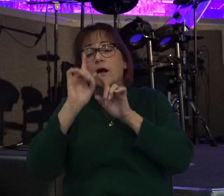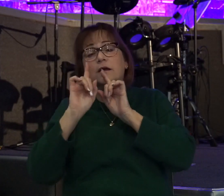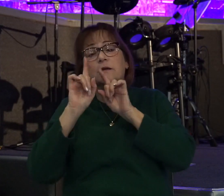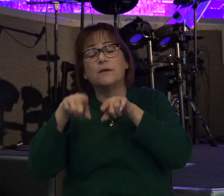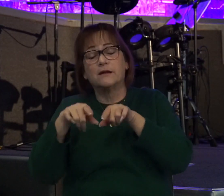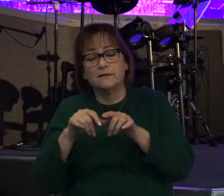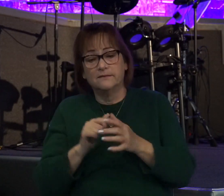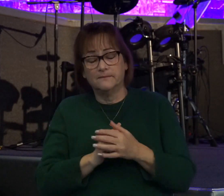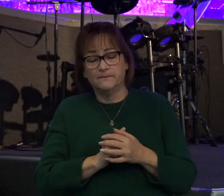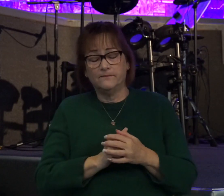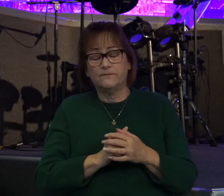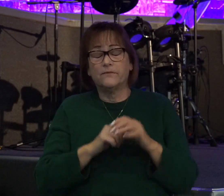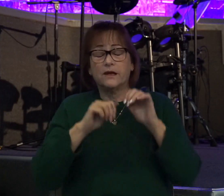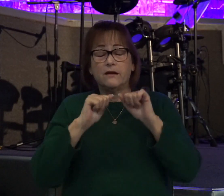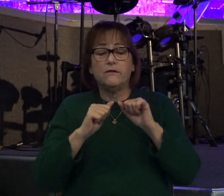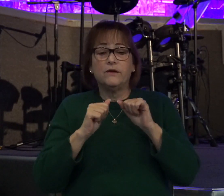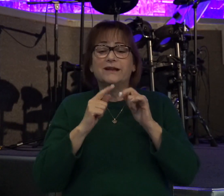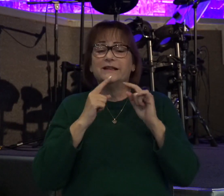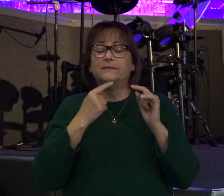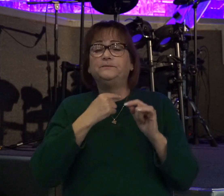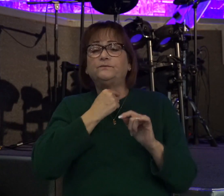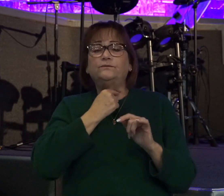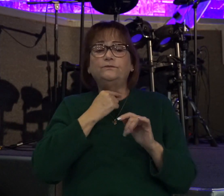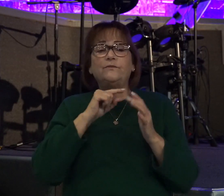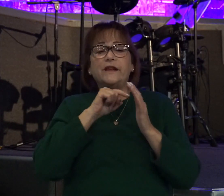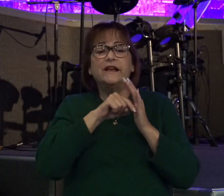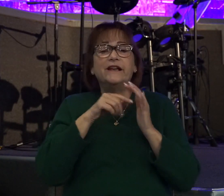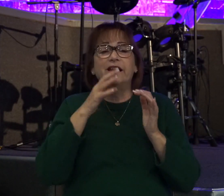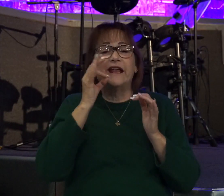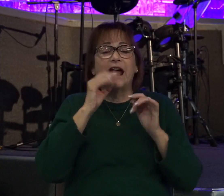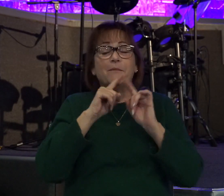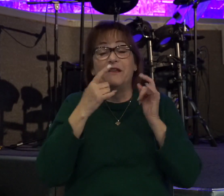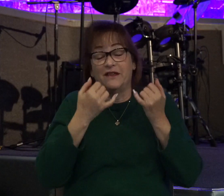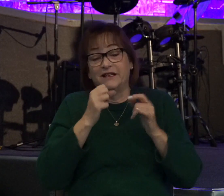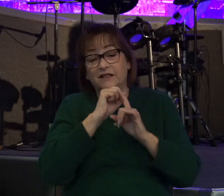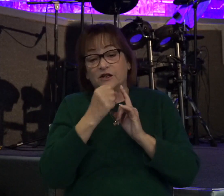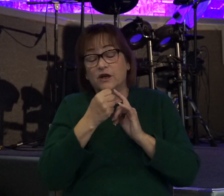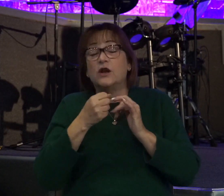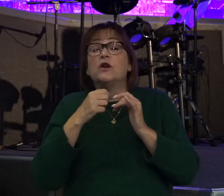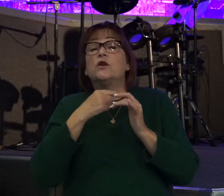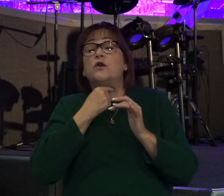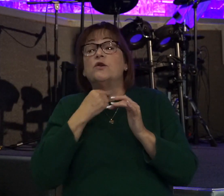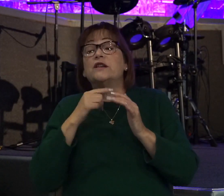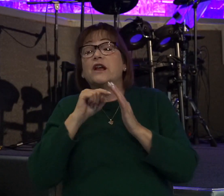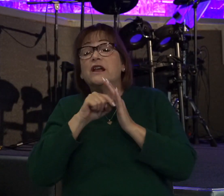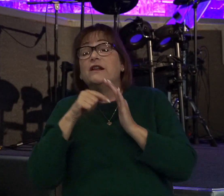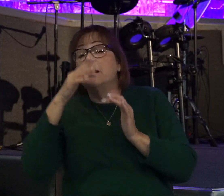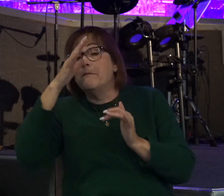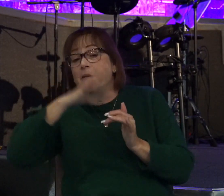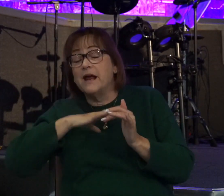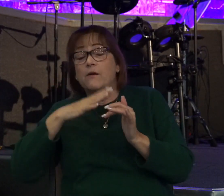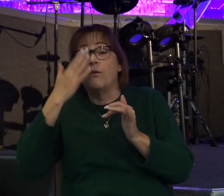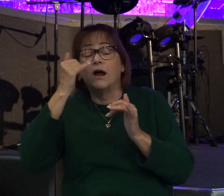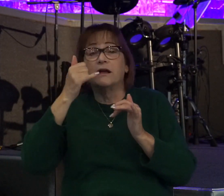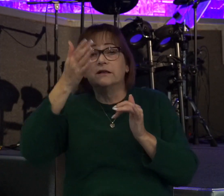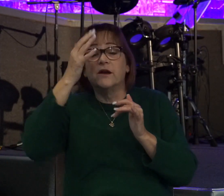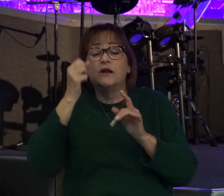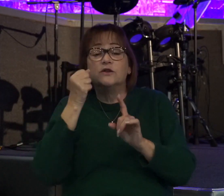You could say curiosity killed the cat, but in this case, curiosity killed the men because God struck them down dead